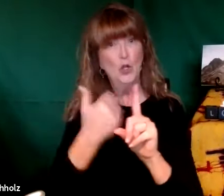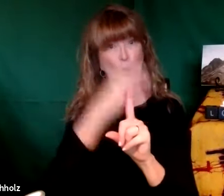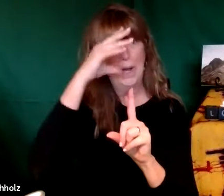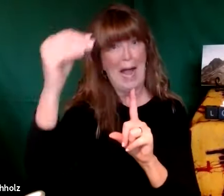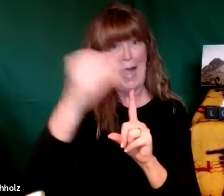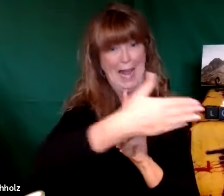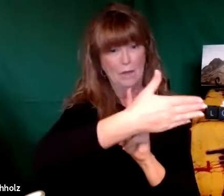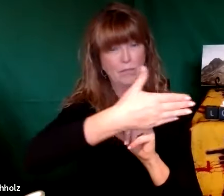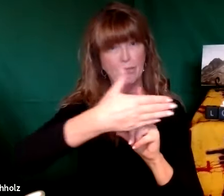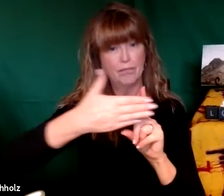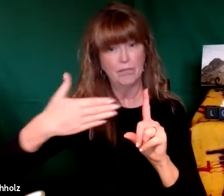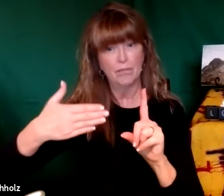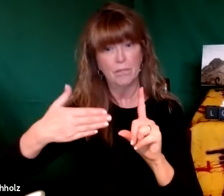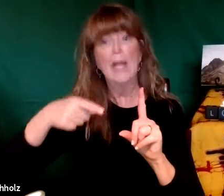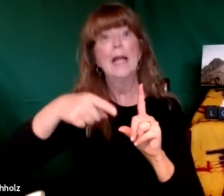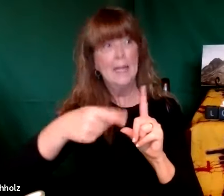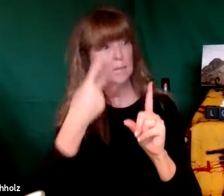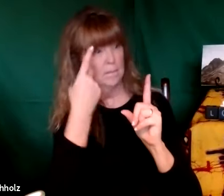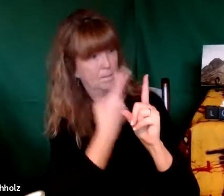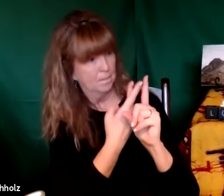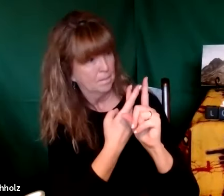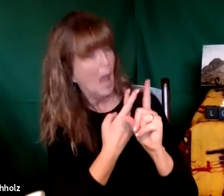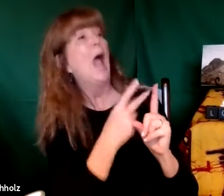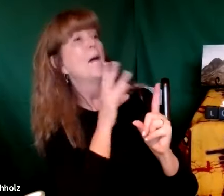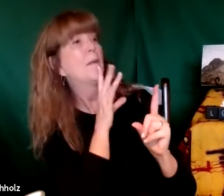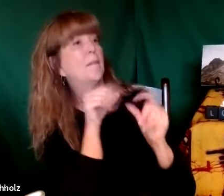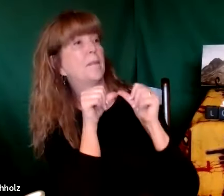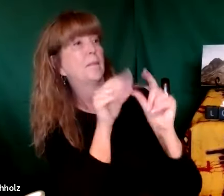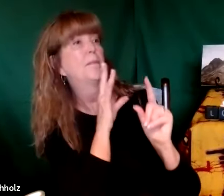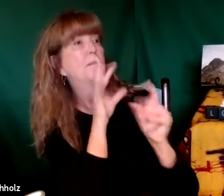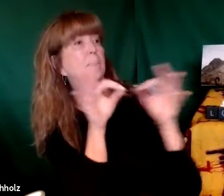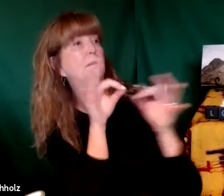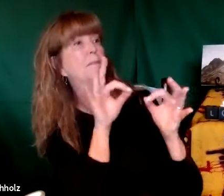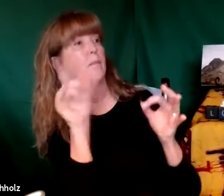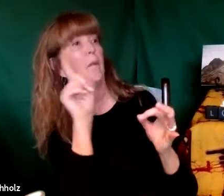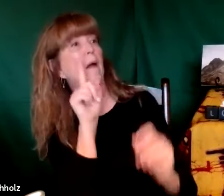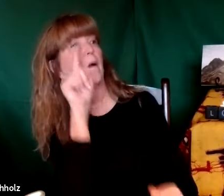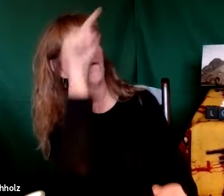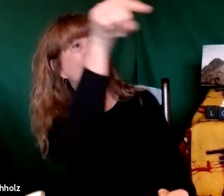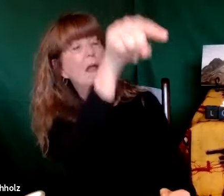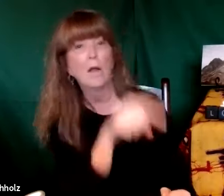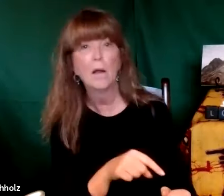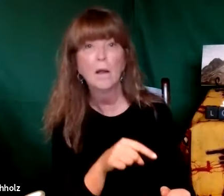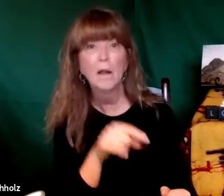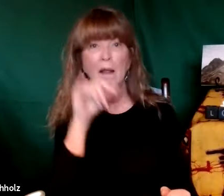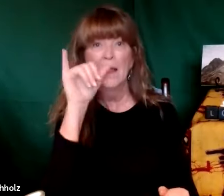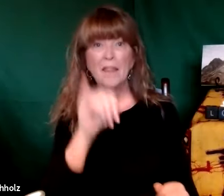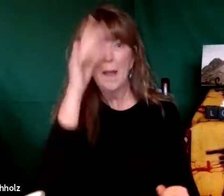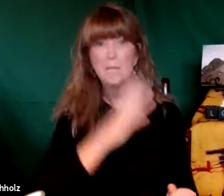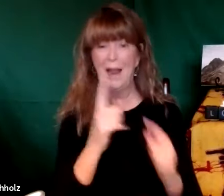the man who had asked for directions left and a different man took his place well the respondent